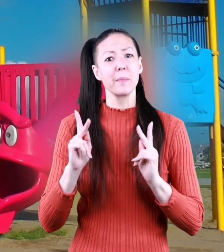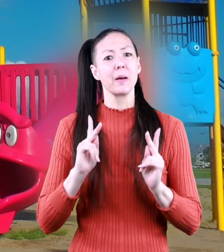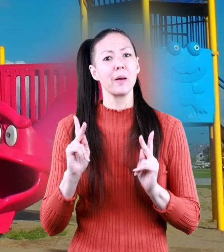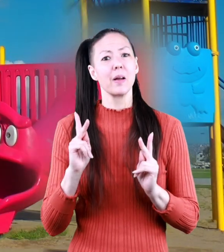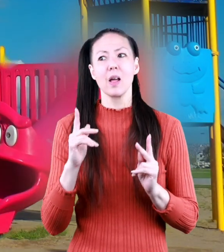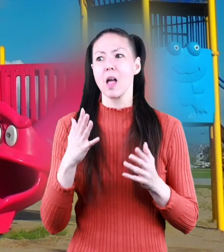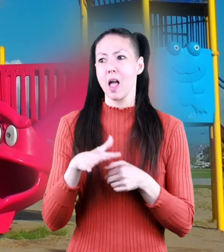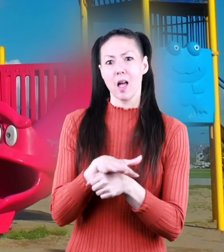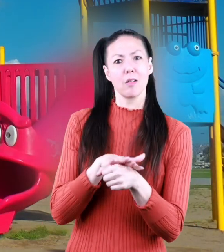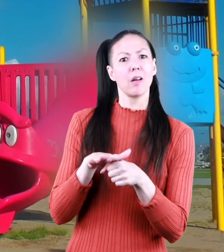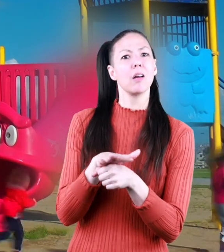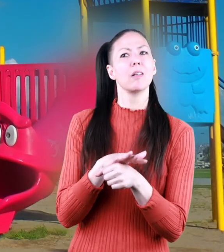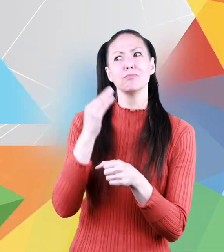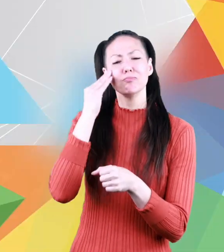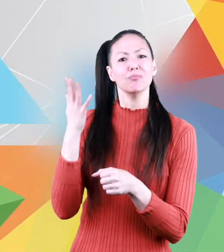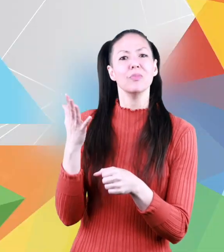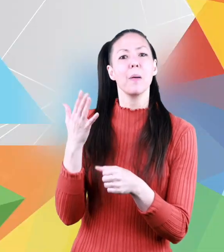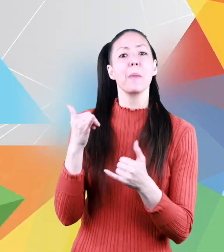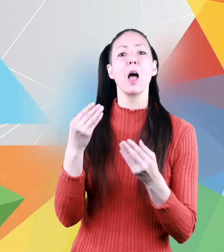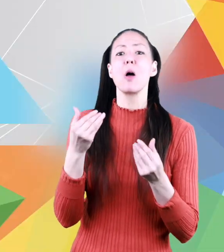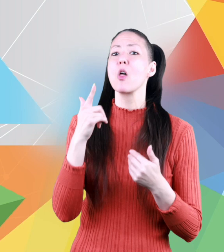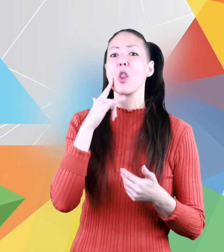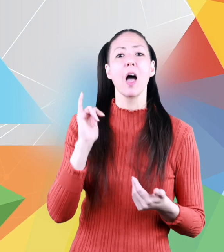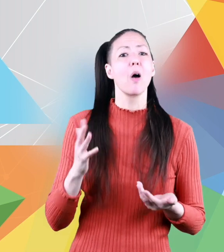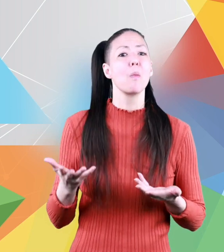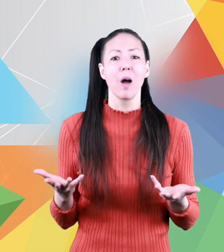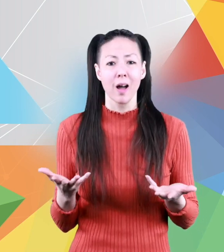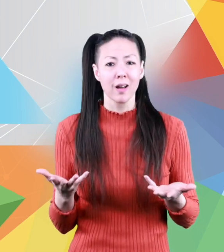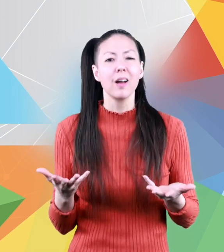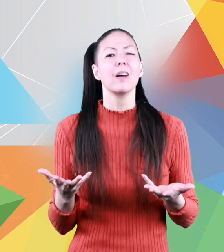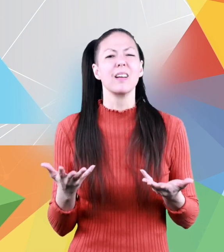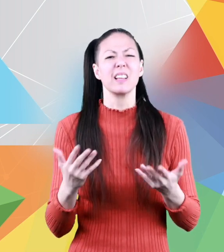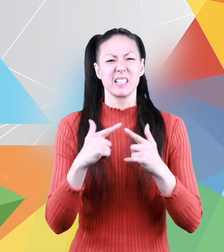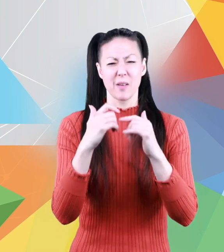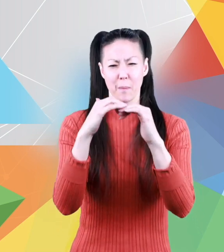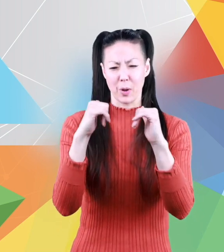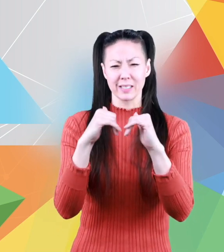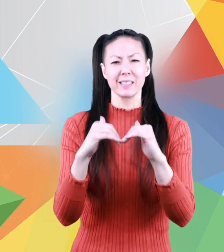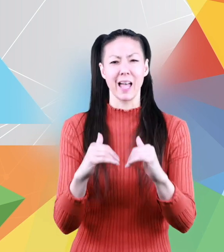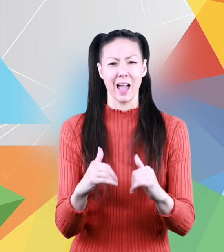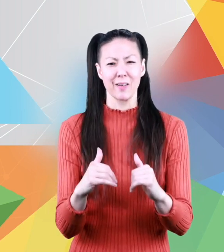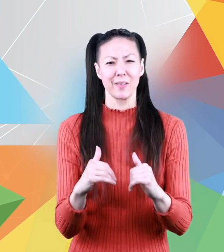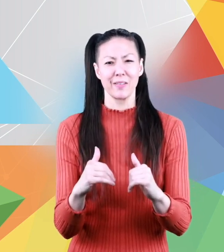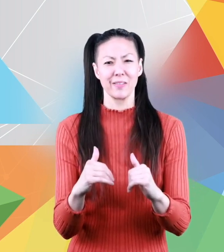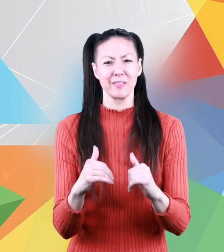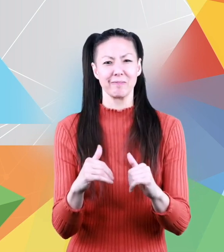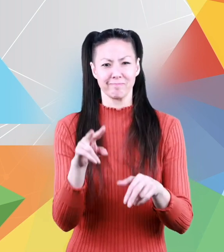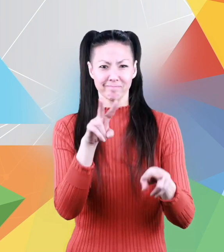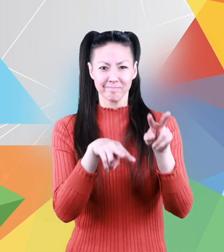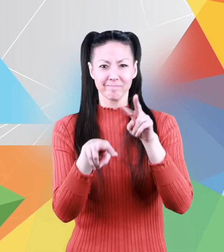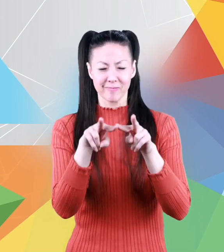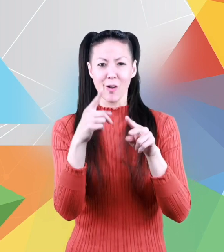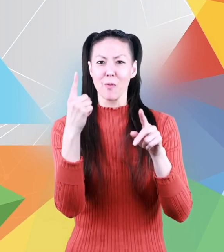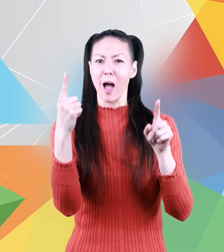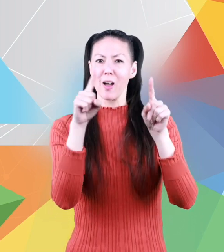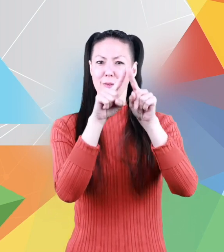its area will be if the playground looks like this you can easily see that you can break it down into one rectangle